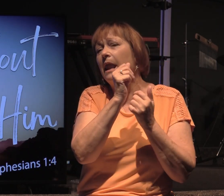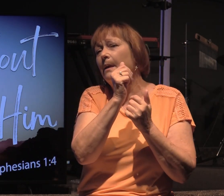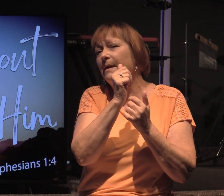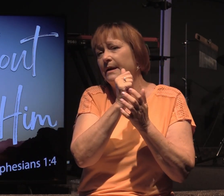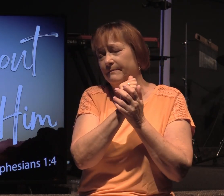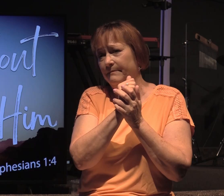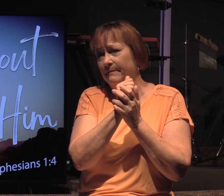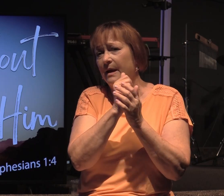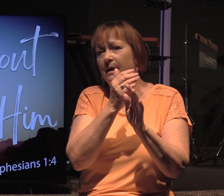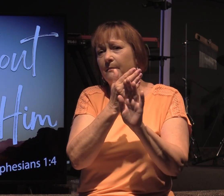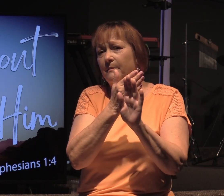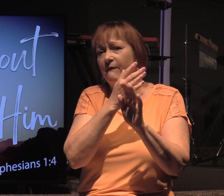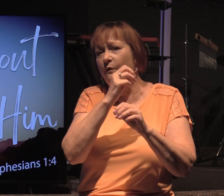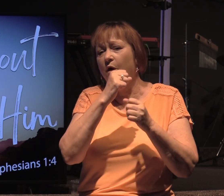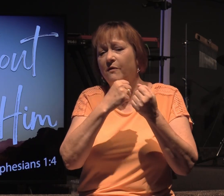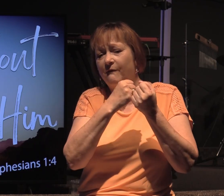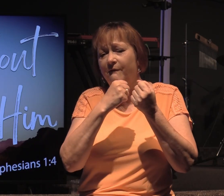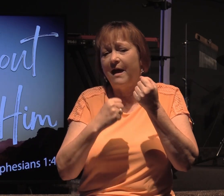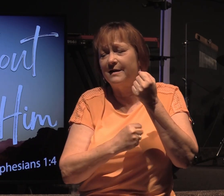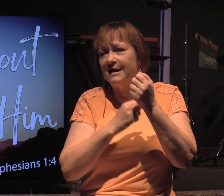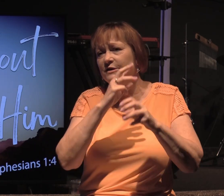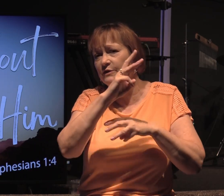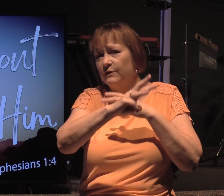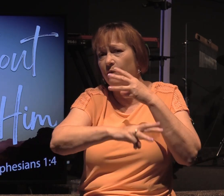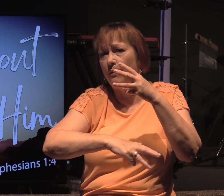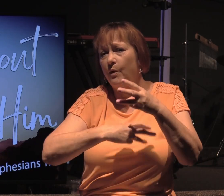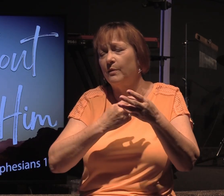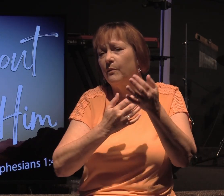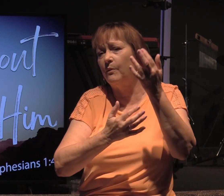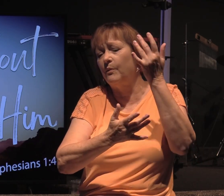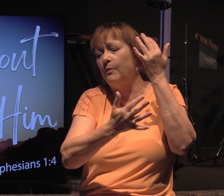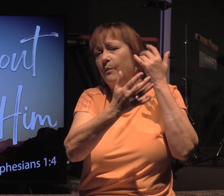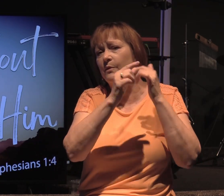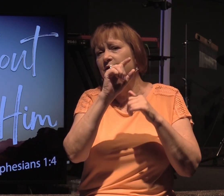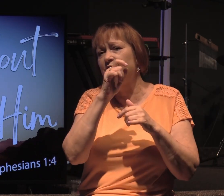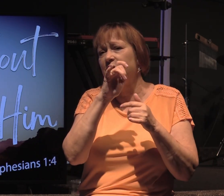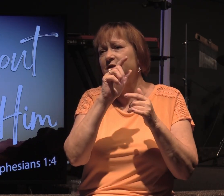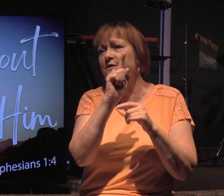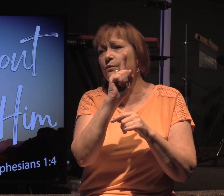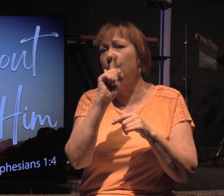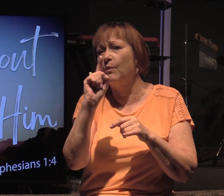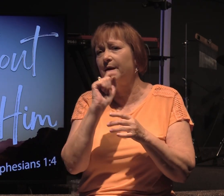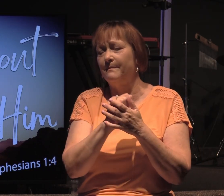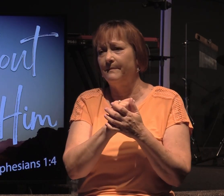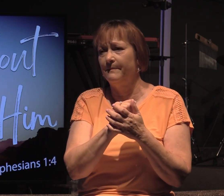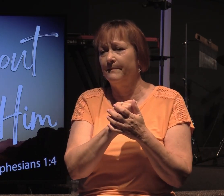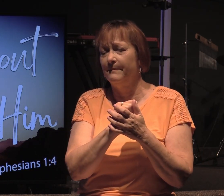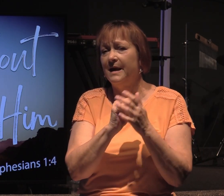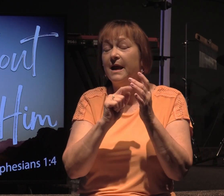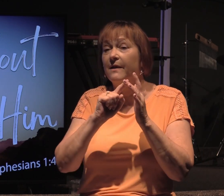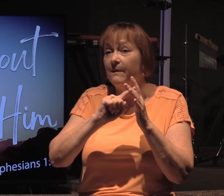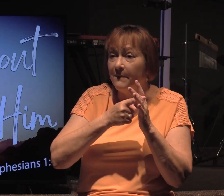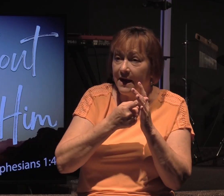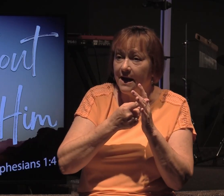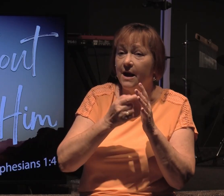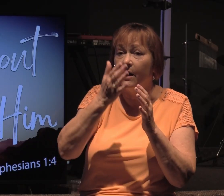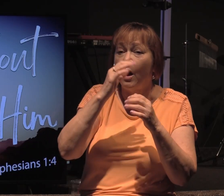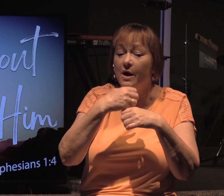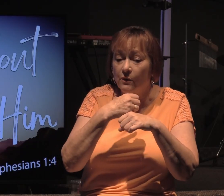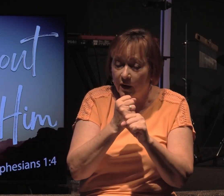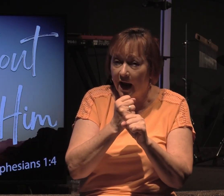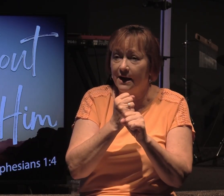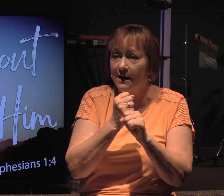bit. Before the foundations of the world Genesis 1-1 in the beginning God